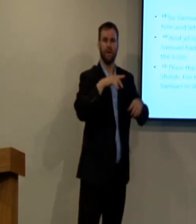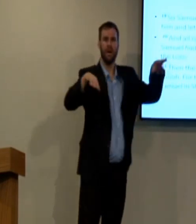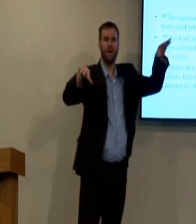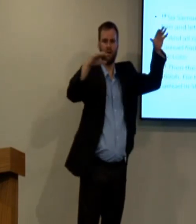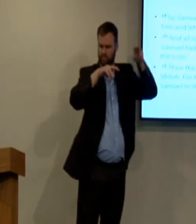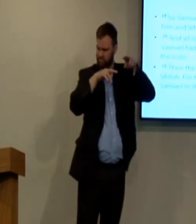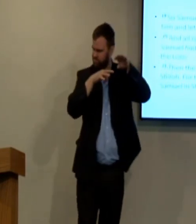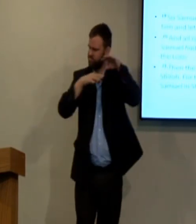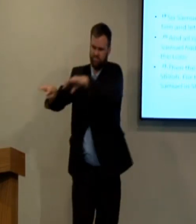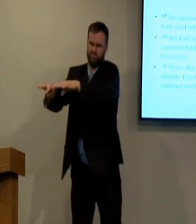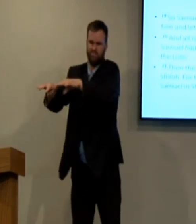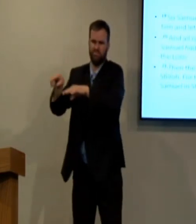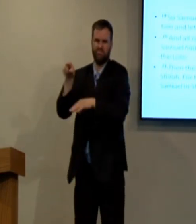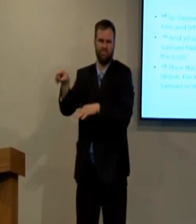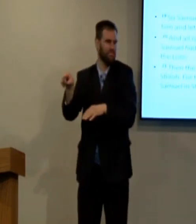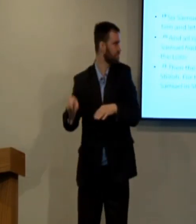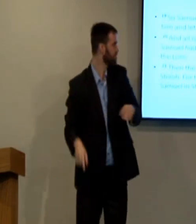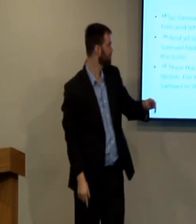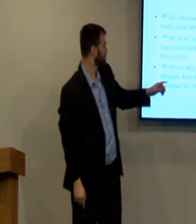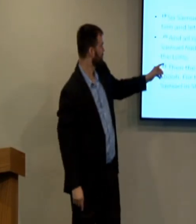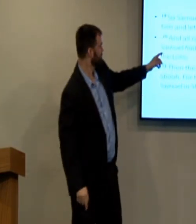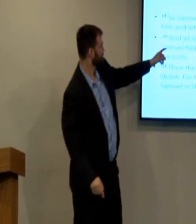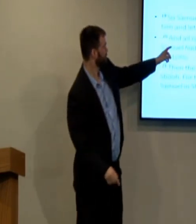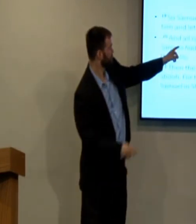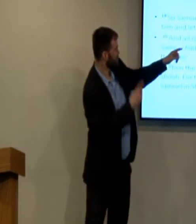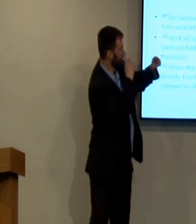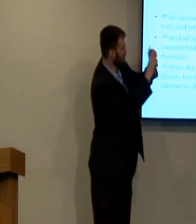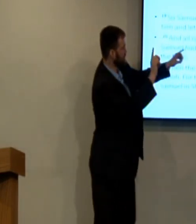And the Jews of Israel in the north and in the south turned to Samuel